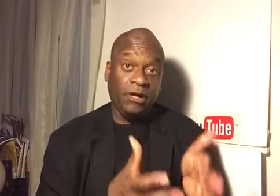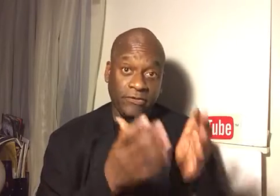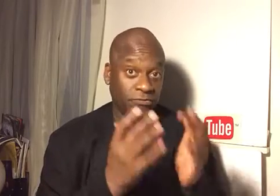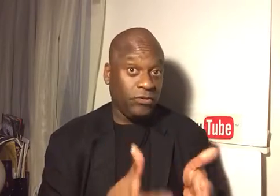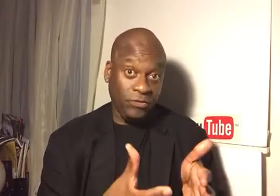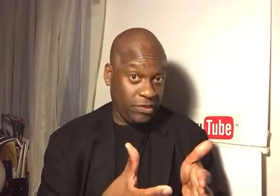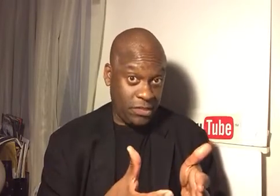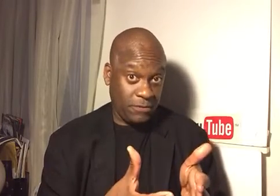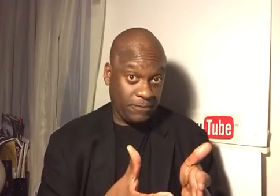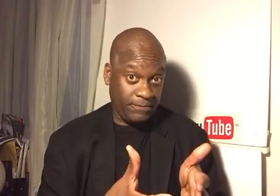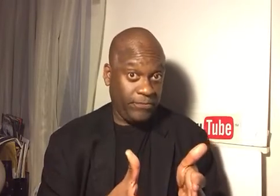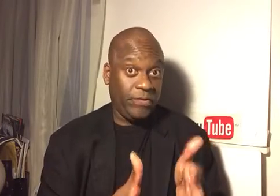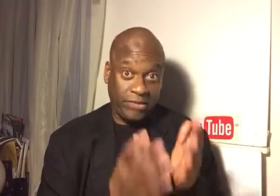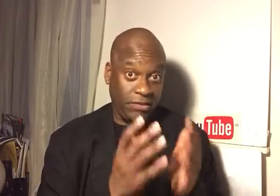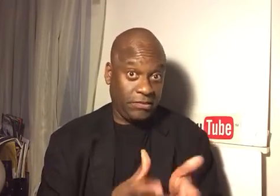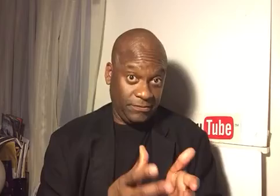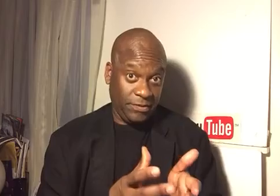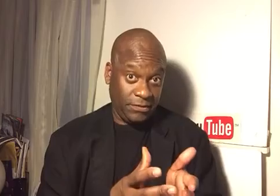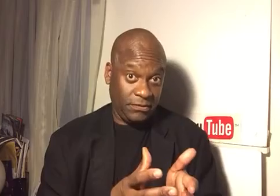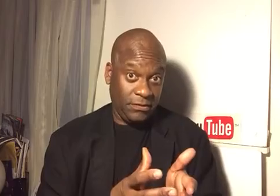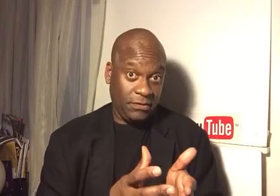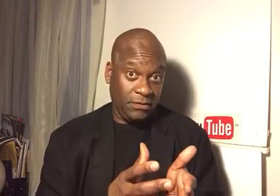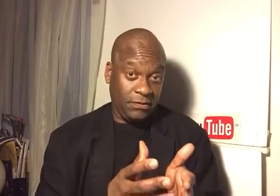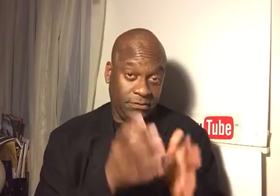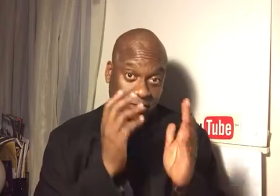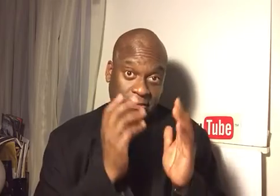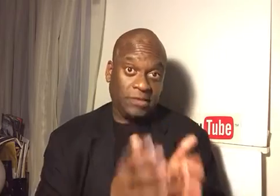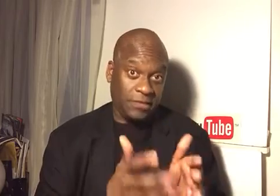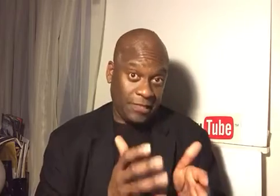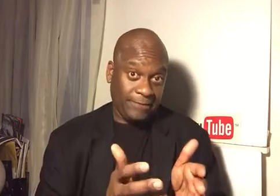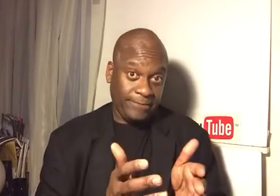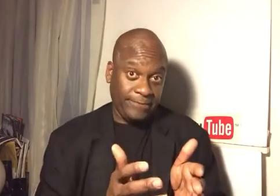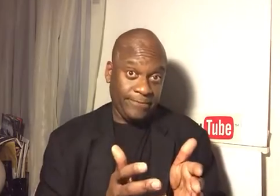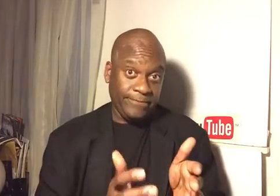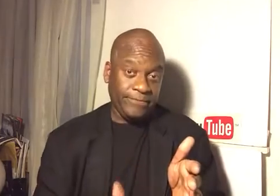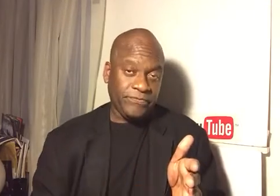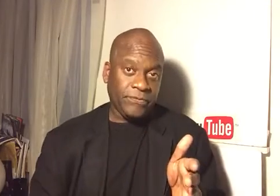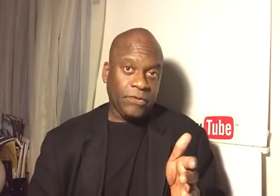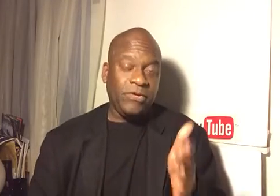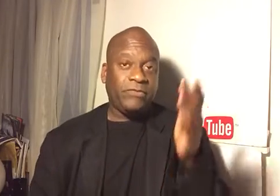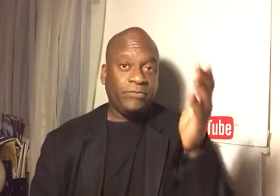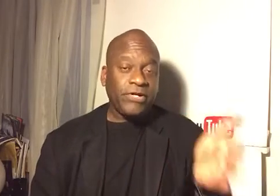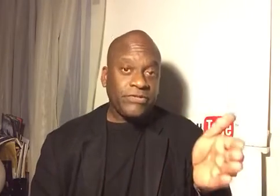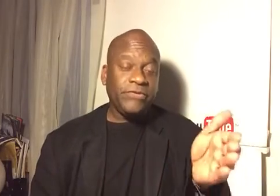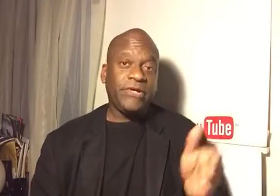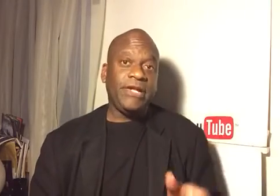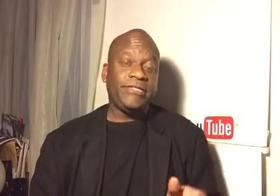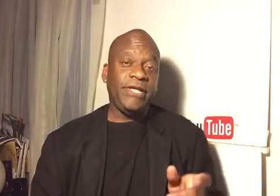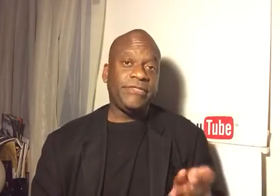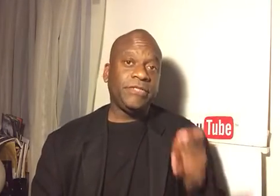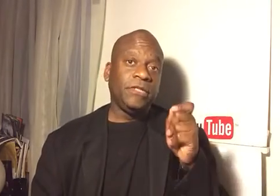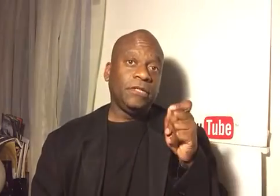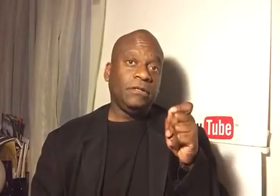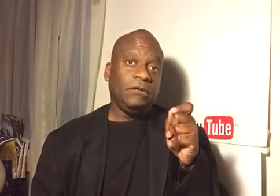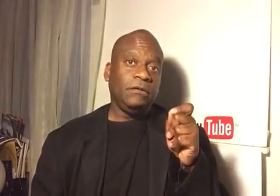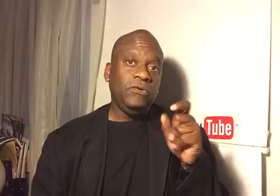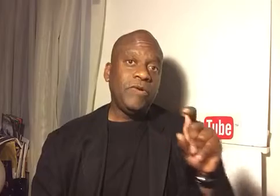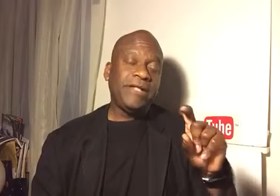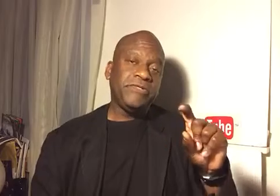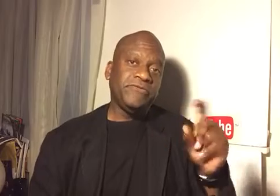the playoffs more than one year. That says something. That says a lot. We have the President of the United States who had to